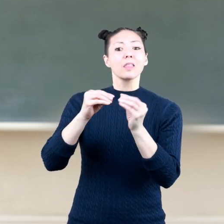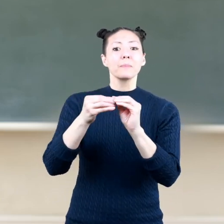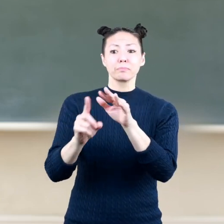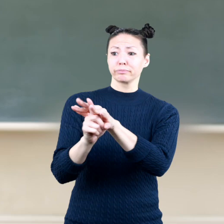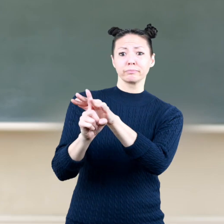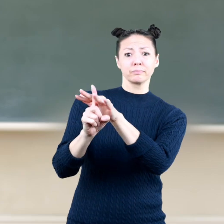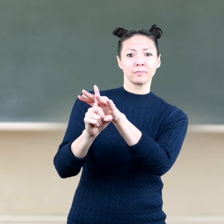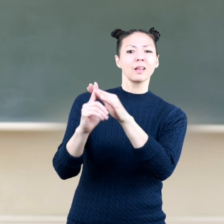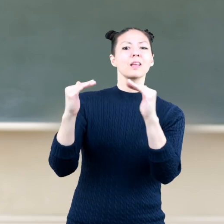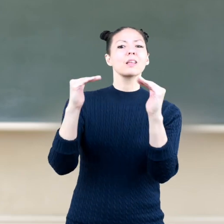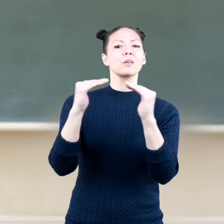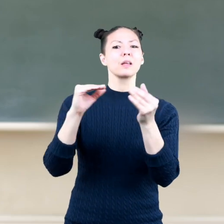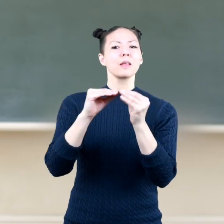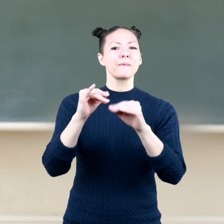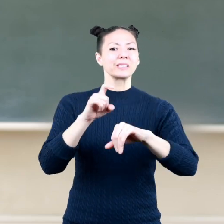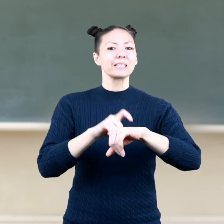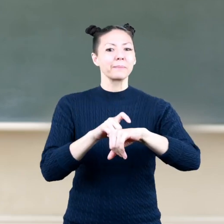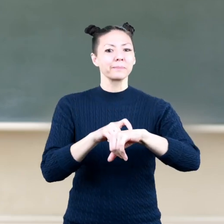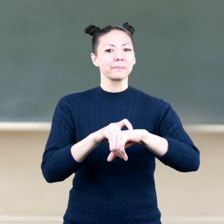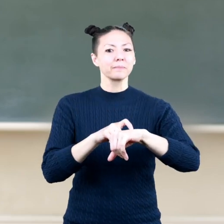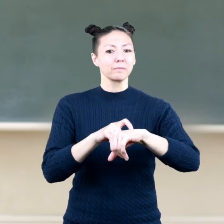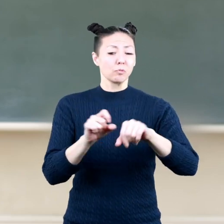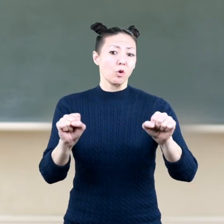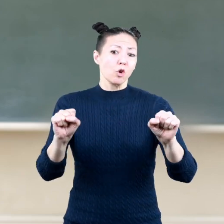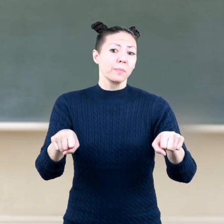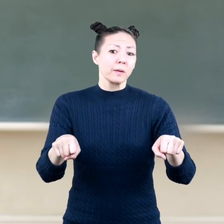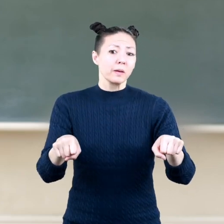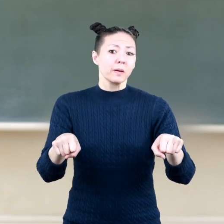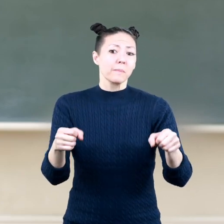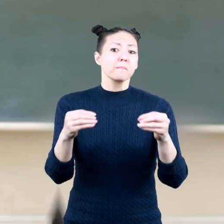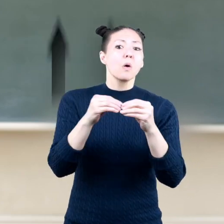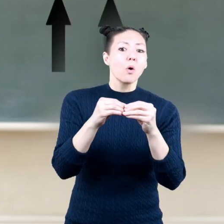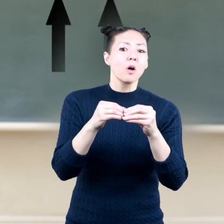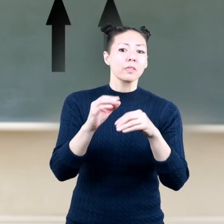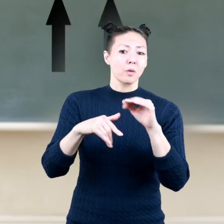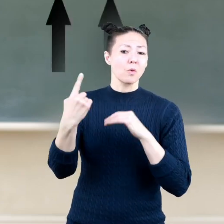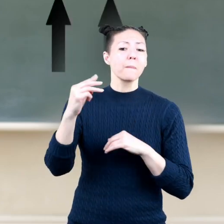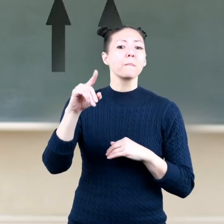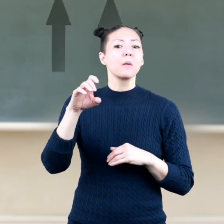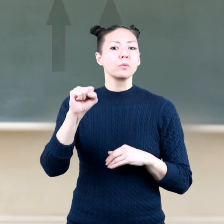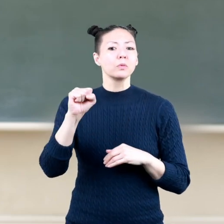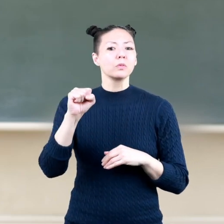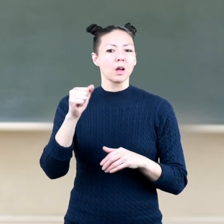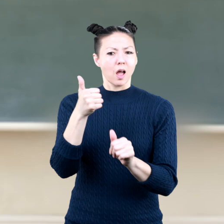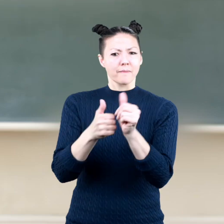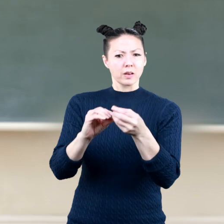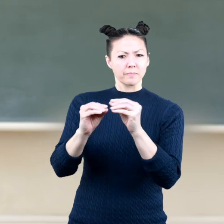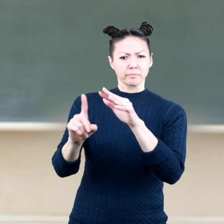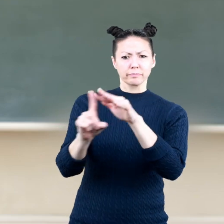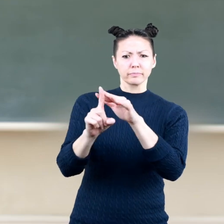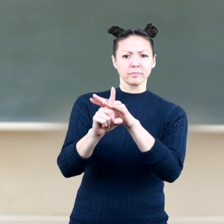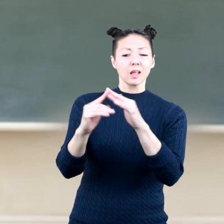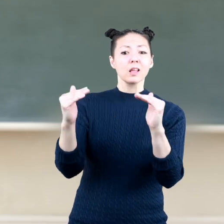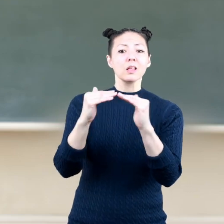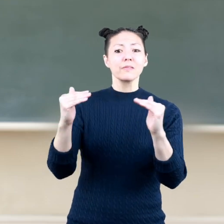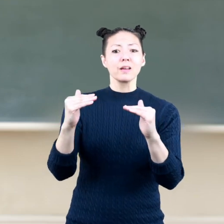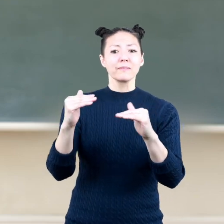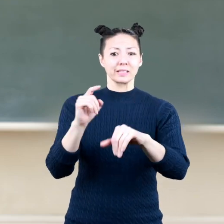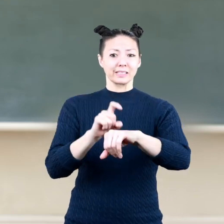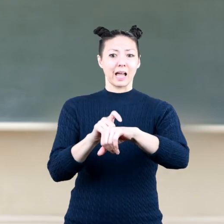an equal number of times there could be more than one modes if every number appears an equal number of times